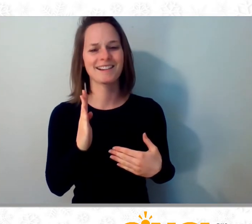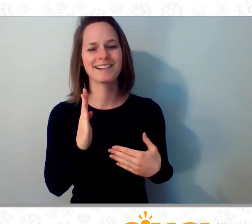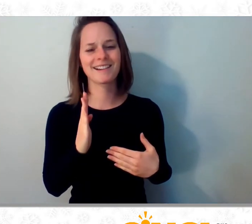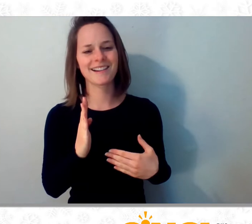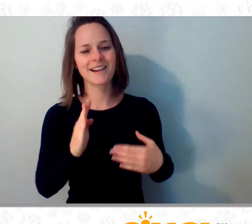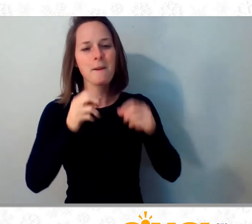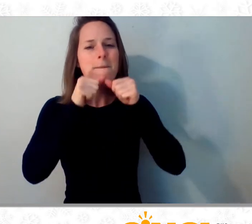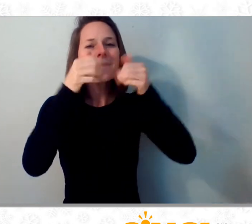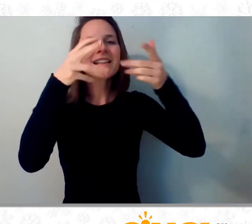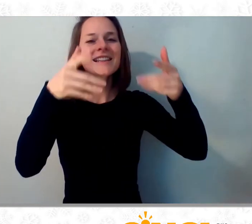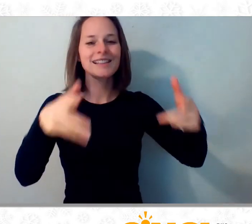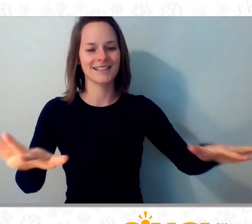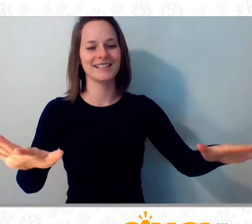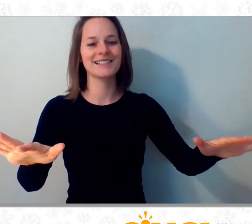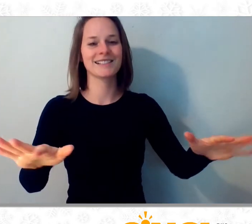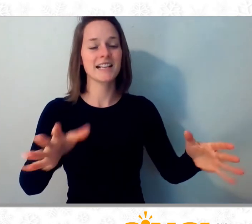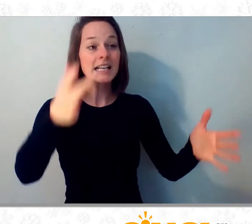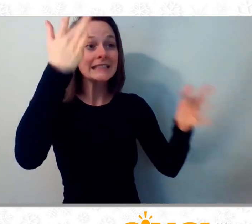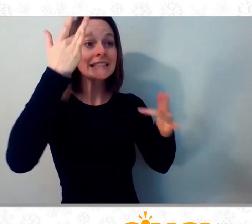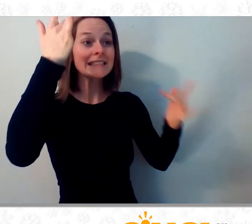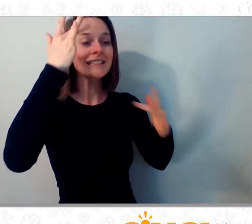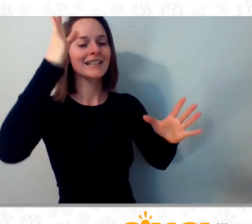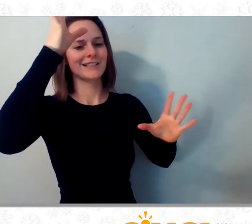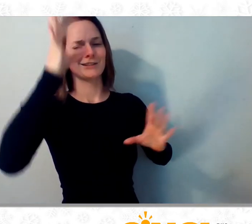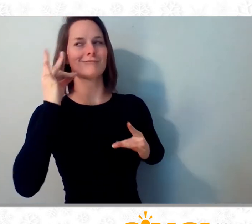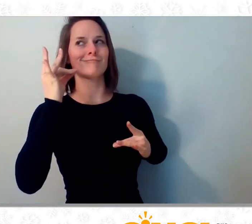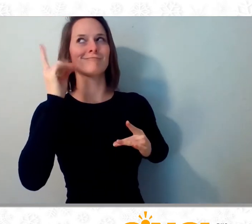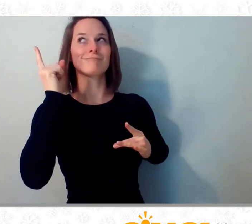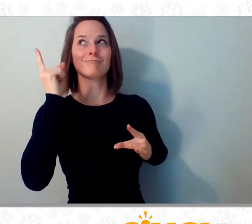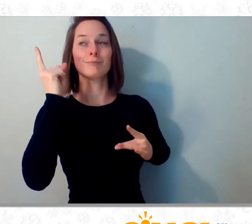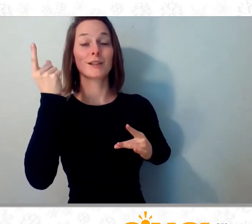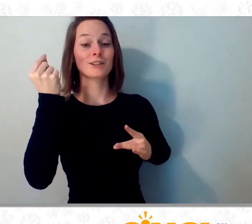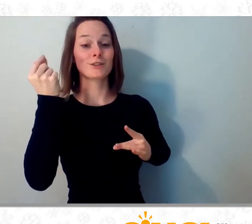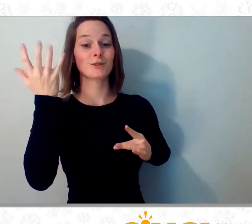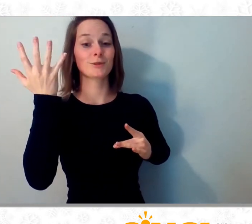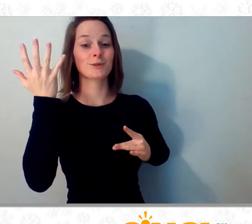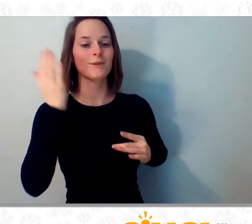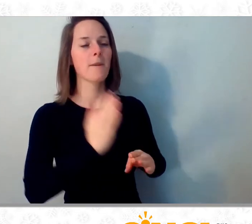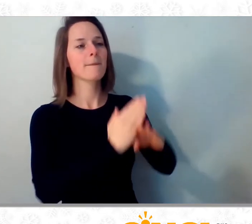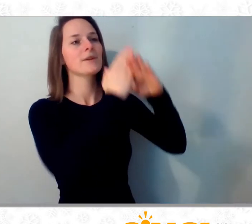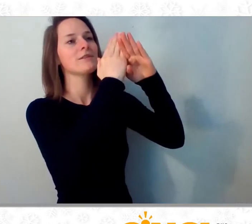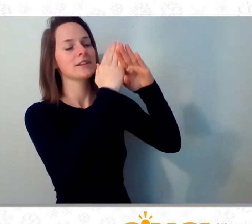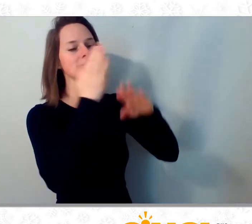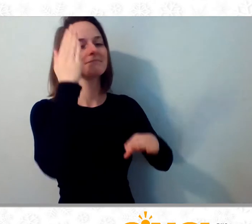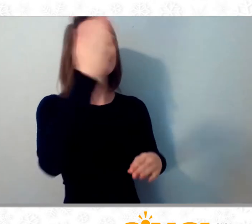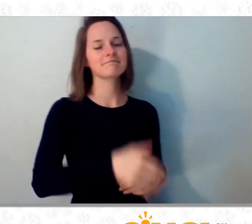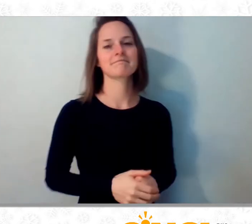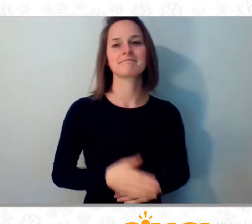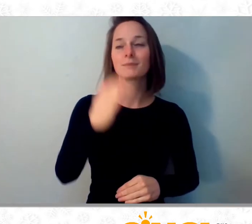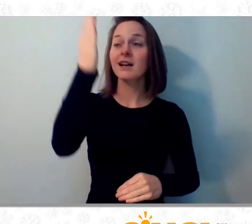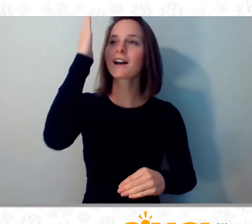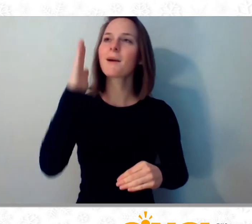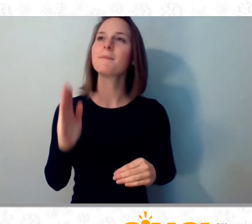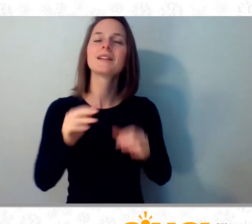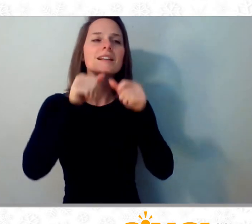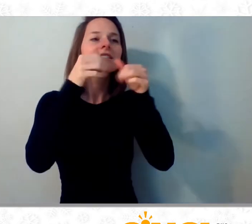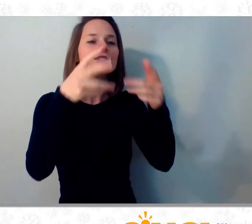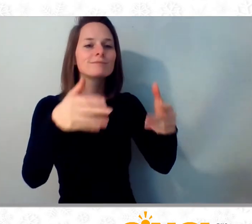to you your household too And God bless you and make you virus free, virus free And God bless you